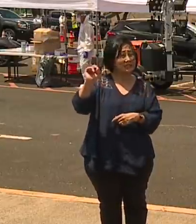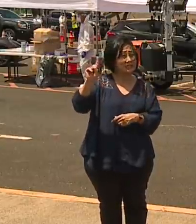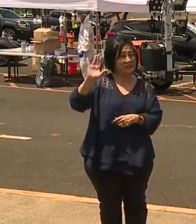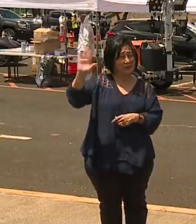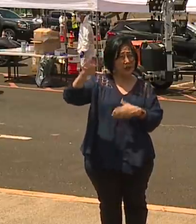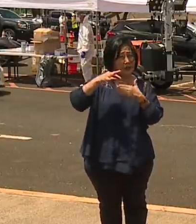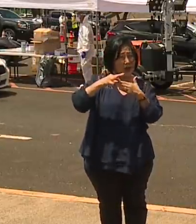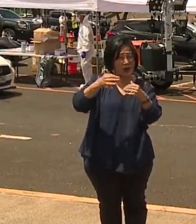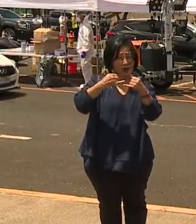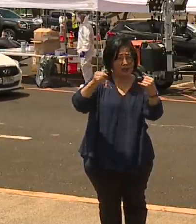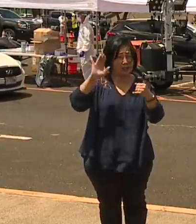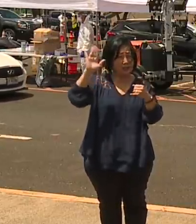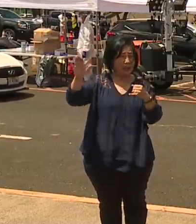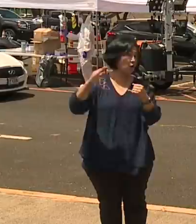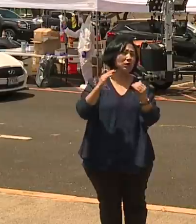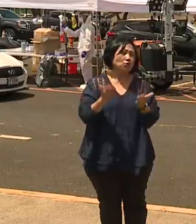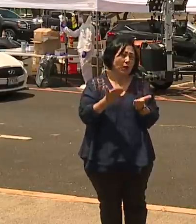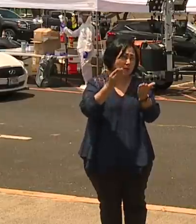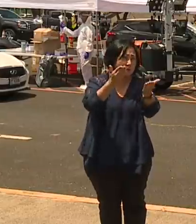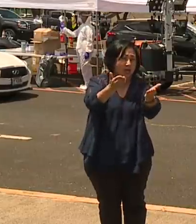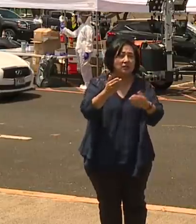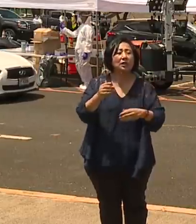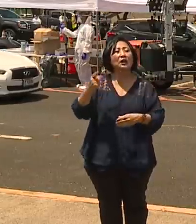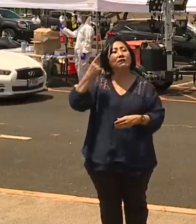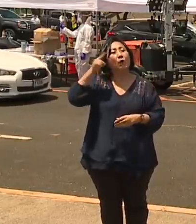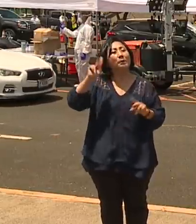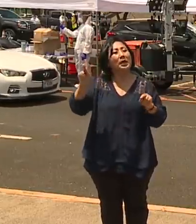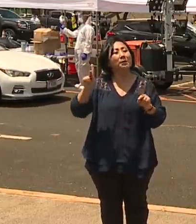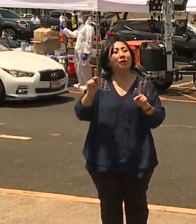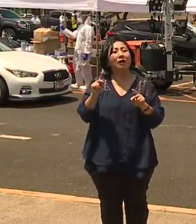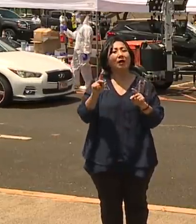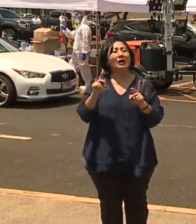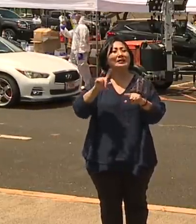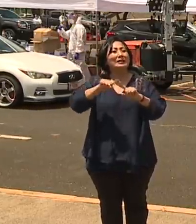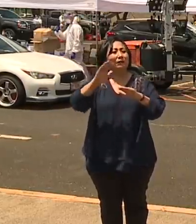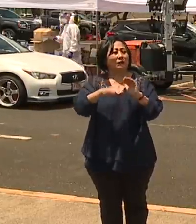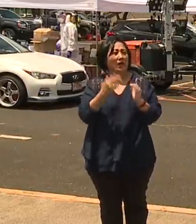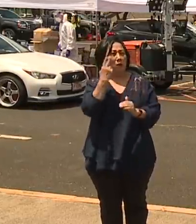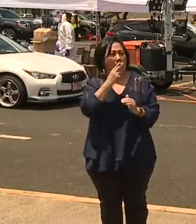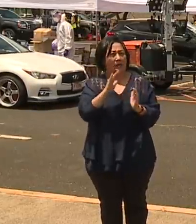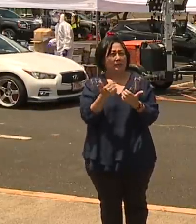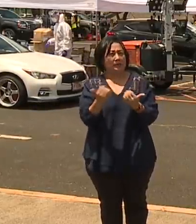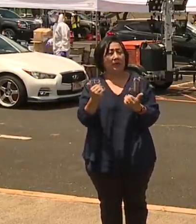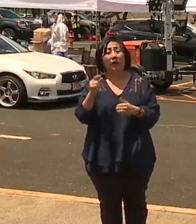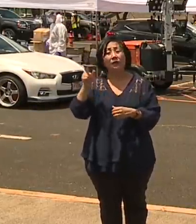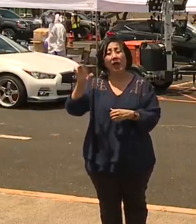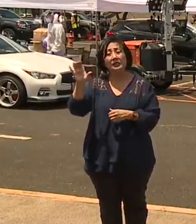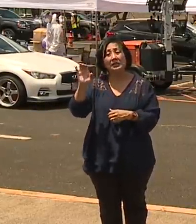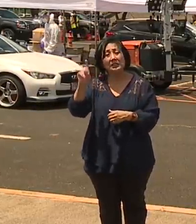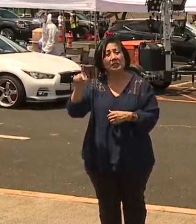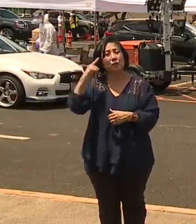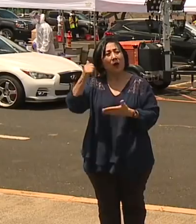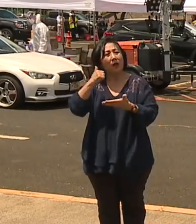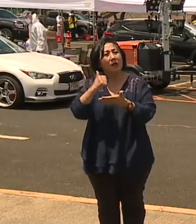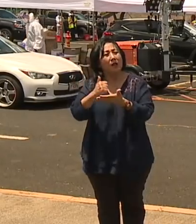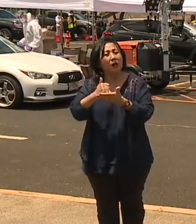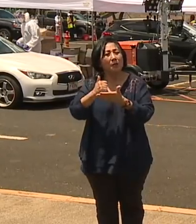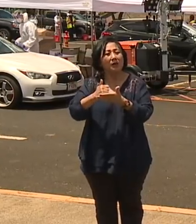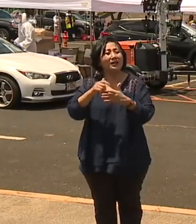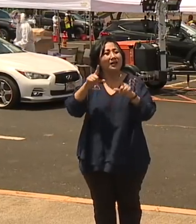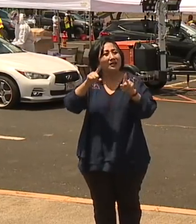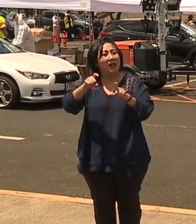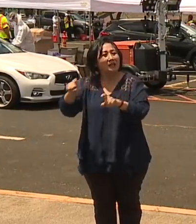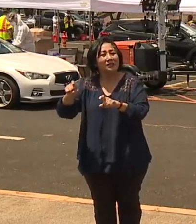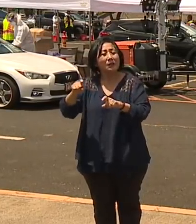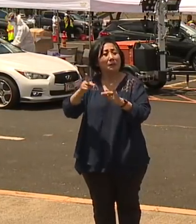guidance is designed for people who are in a different place than what Hawaii is right now. It's designed to guide strategic testing